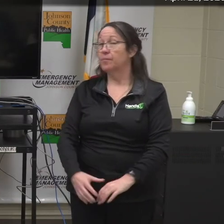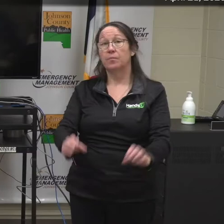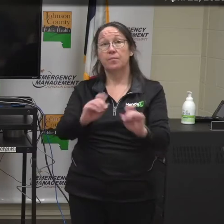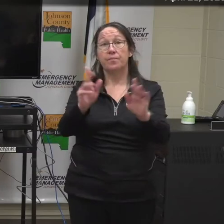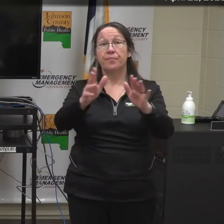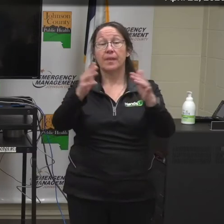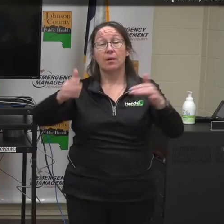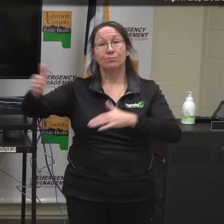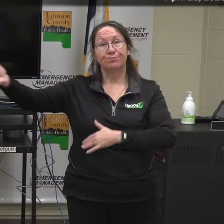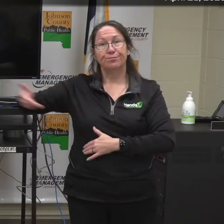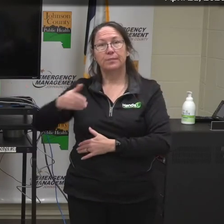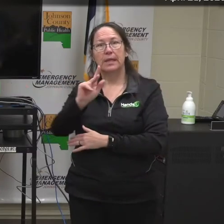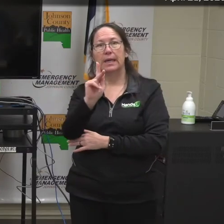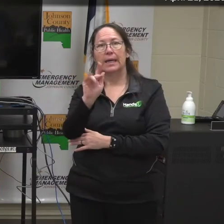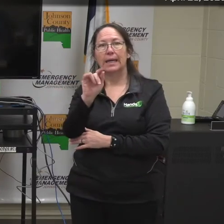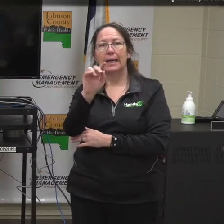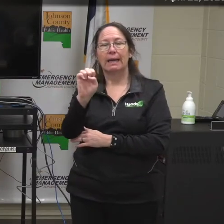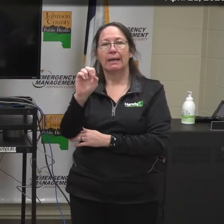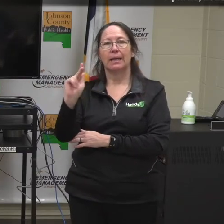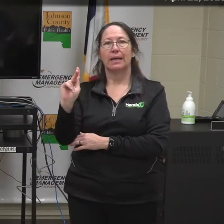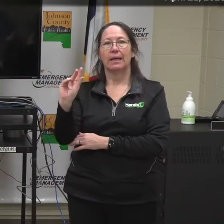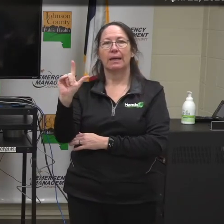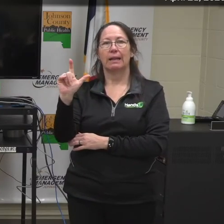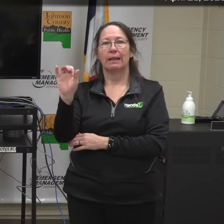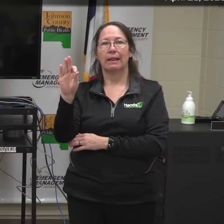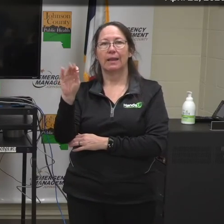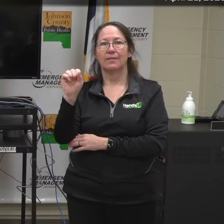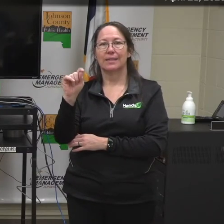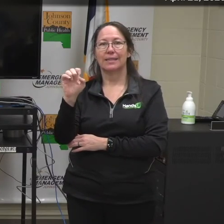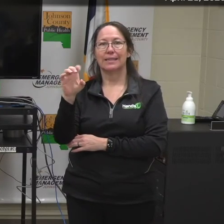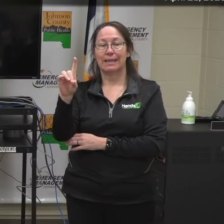All right. Now, have Kate Klapstad, Clinical Services Manager with Johnson County Public Health.